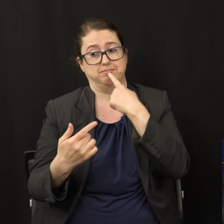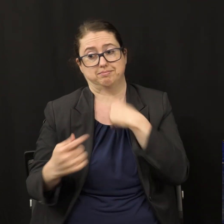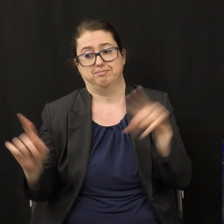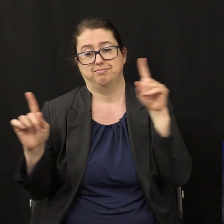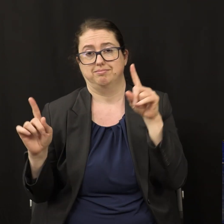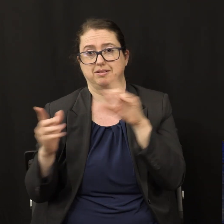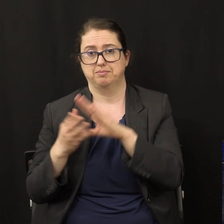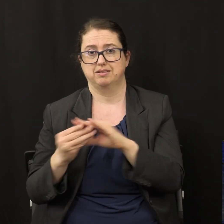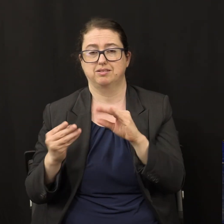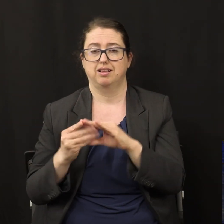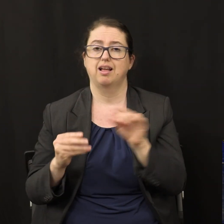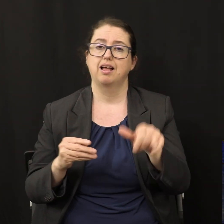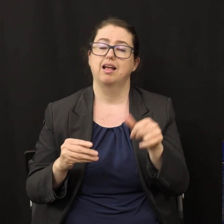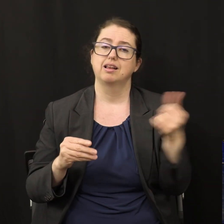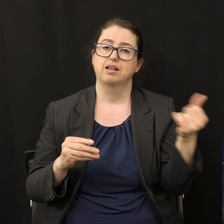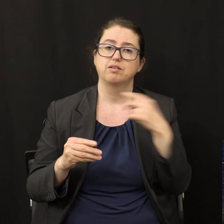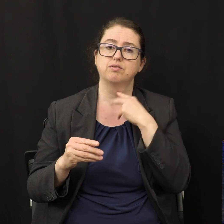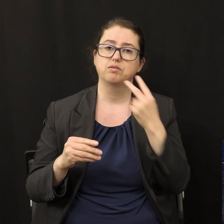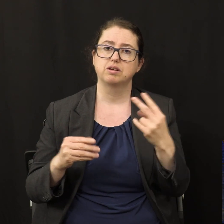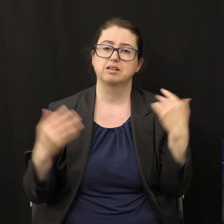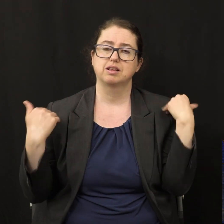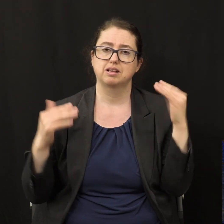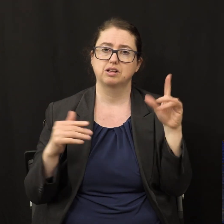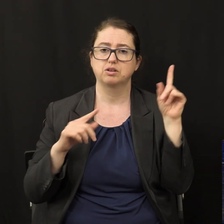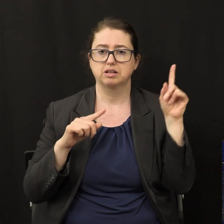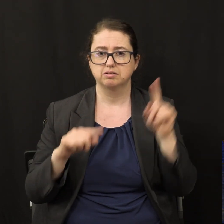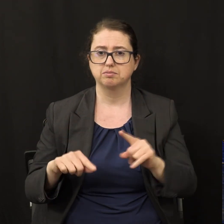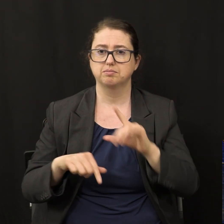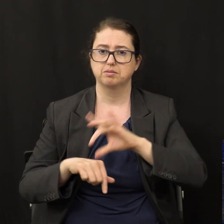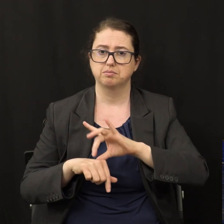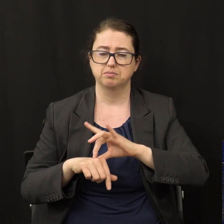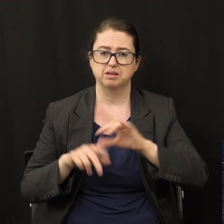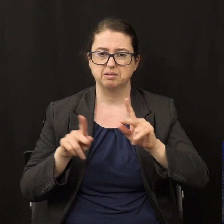voice from heaven saying come out of her my people why must they come out